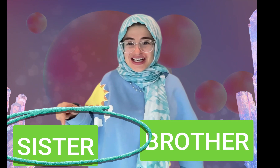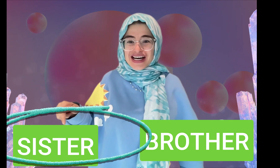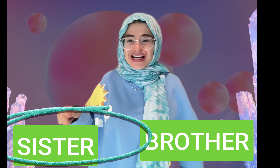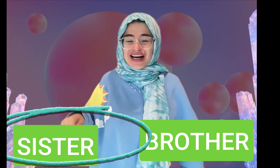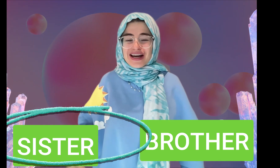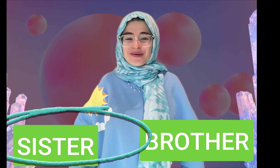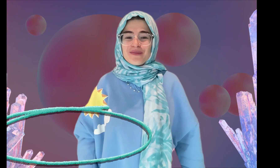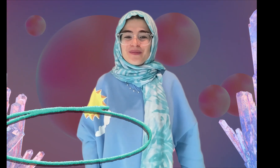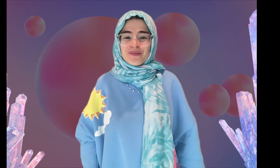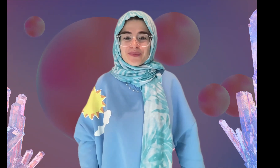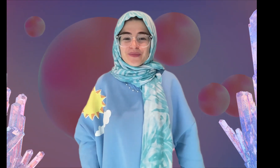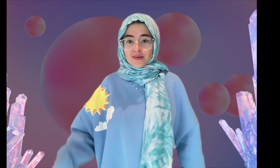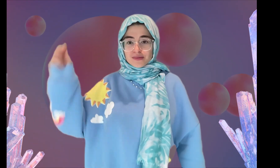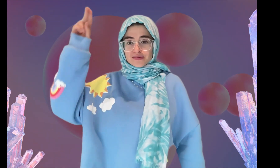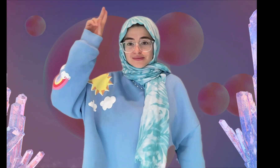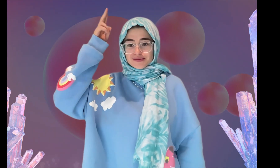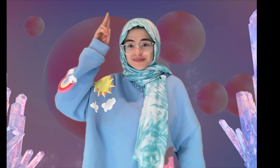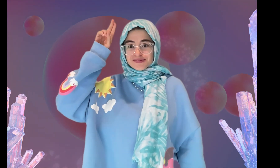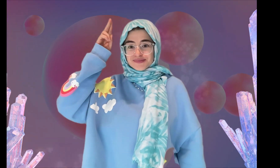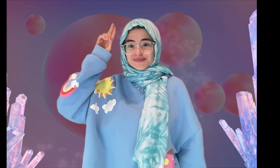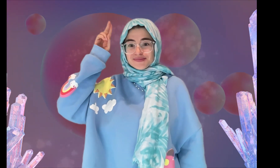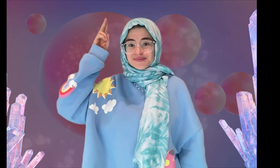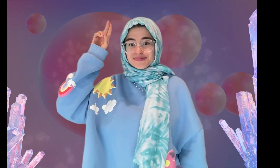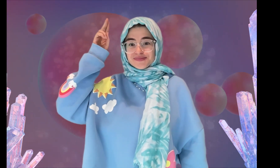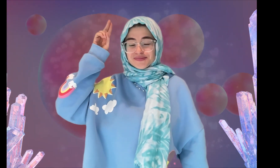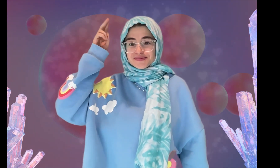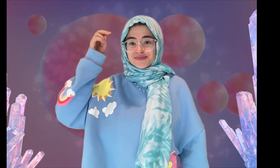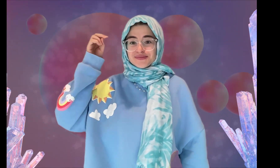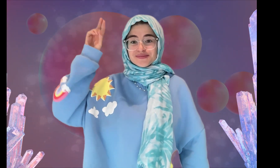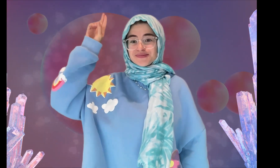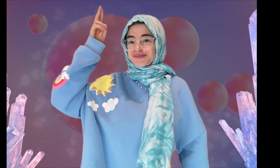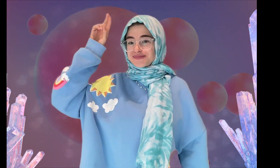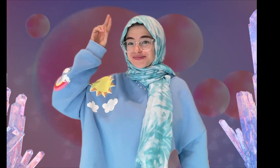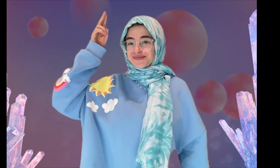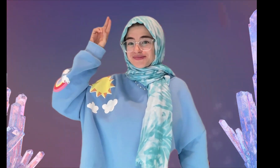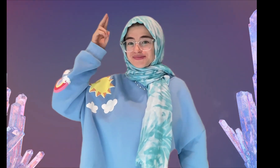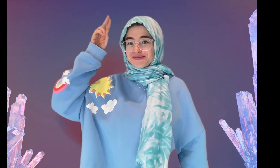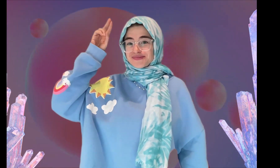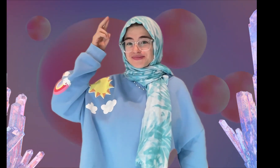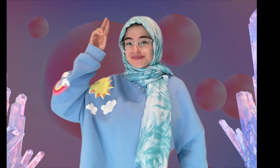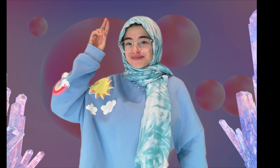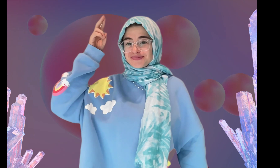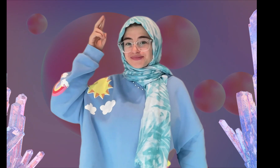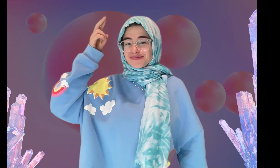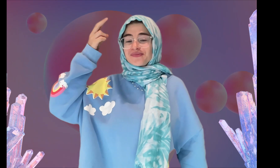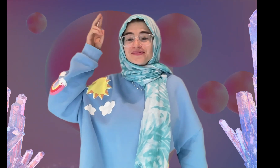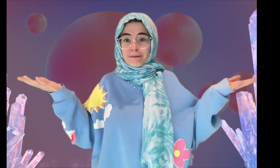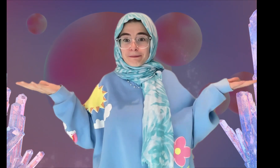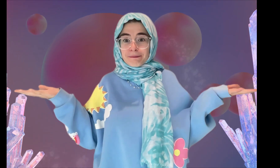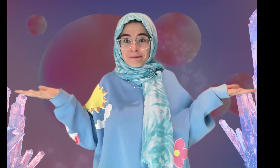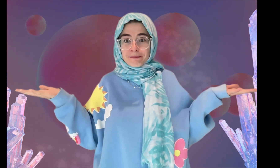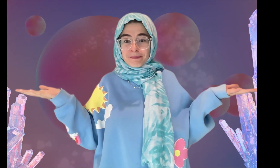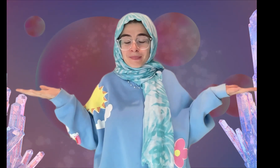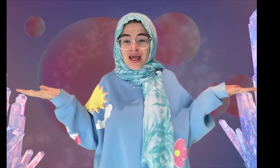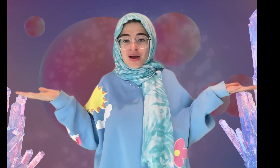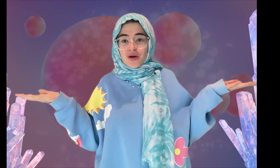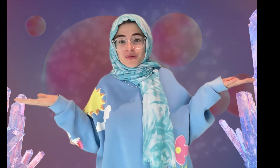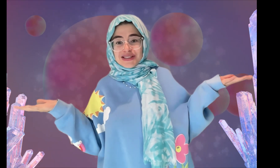what